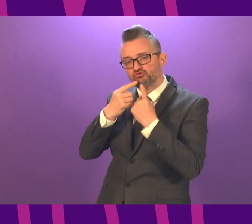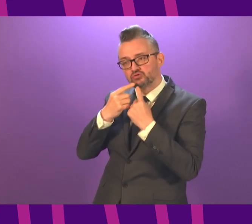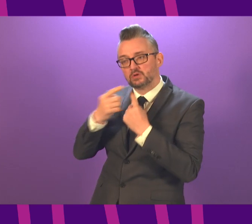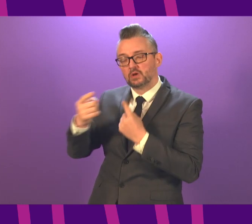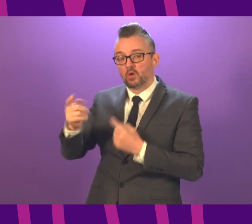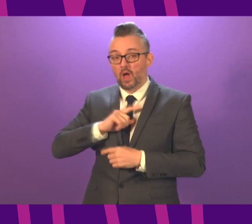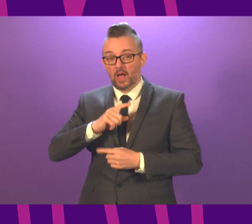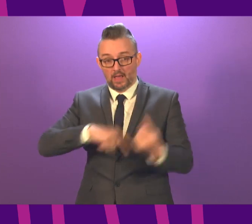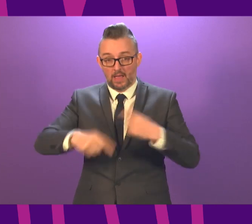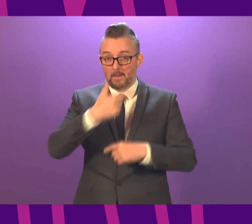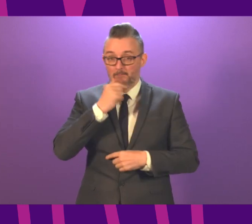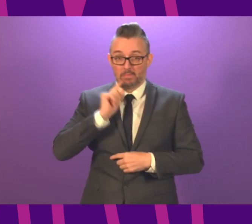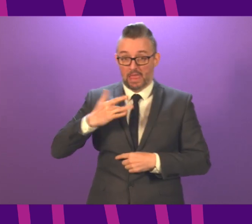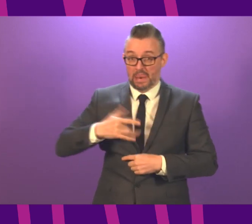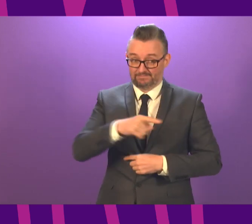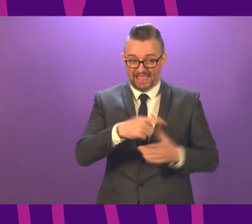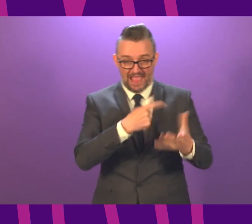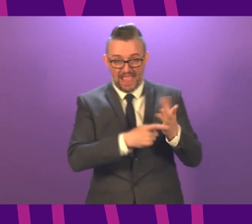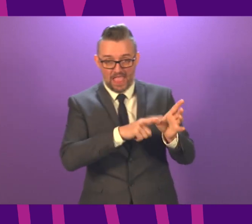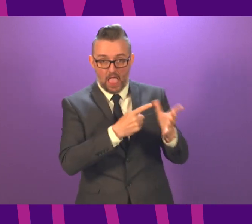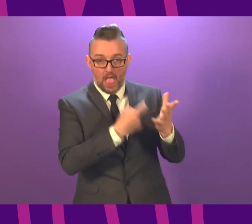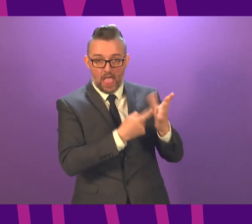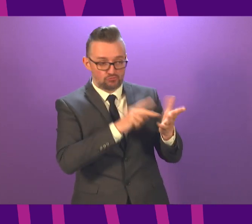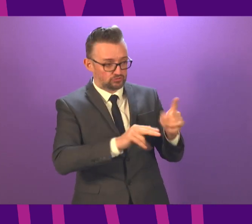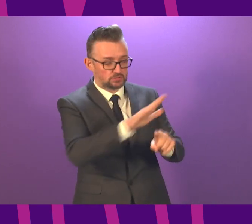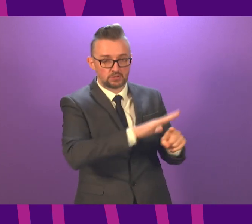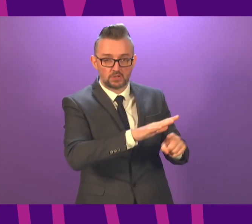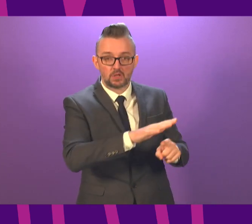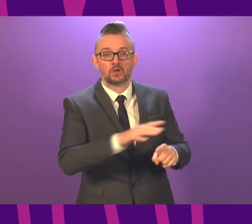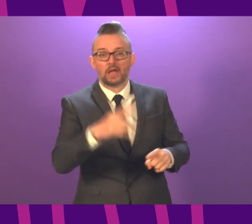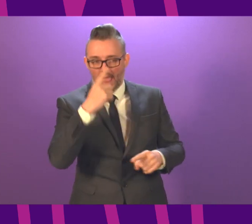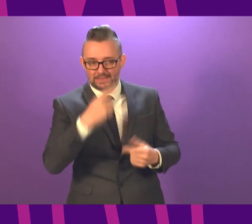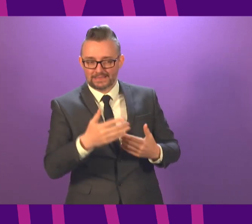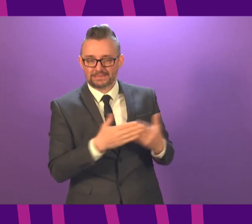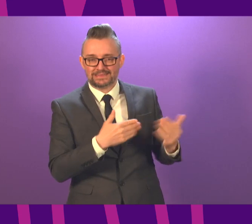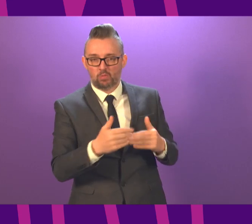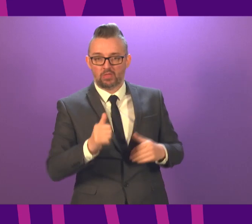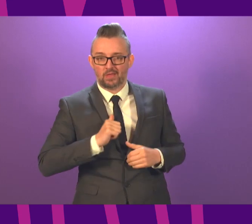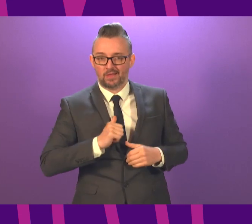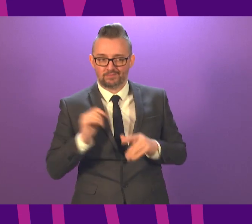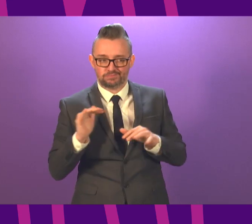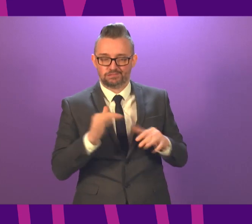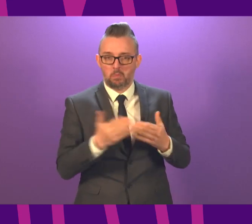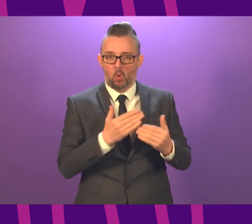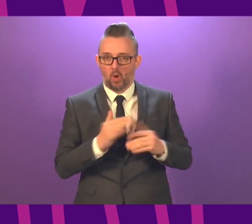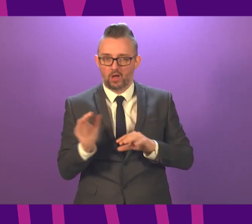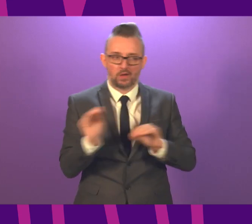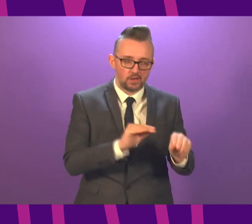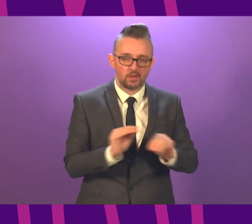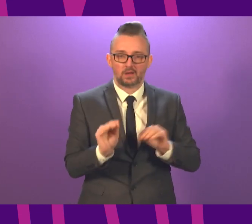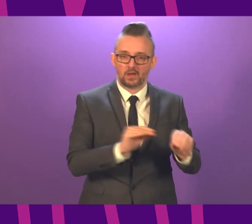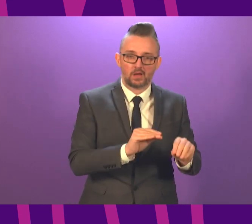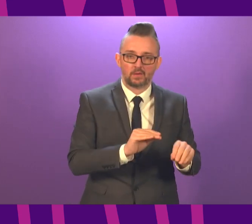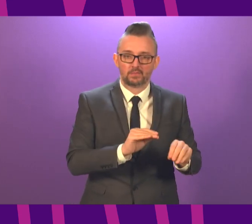give to the people of Ayrshire that plans are in place to deal with the expected increase in demand for bed space that does not